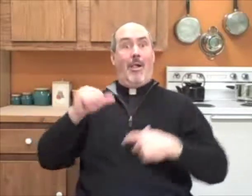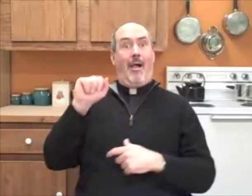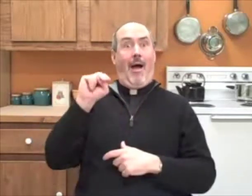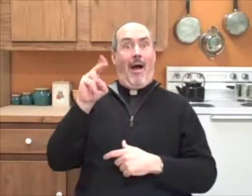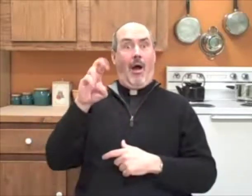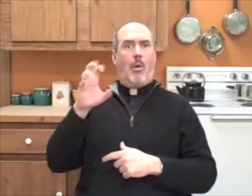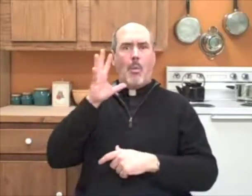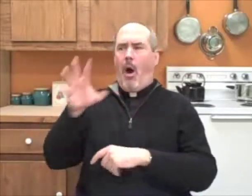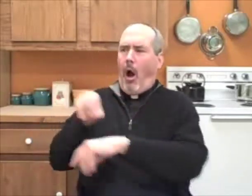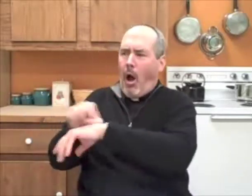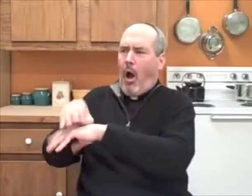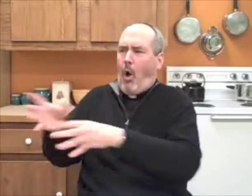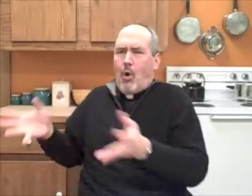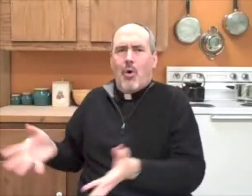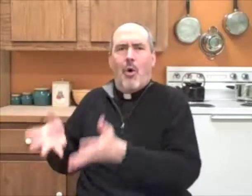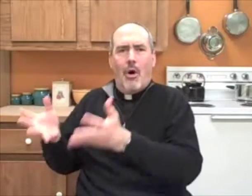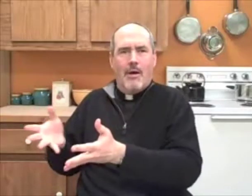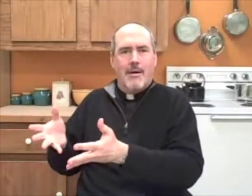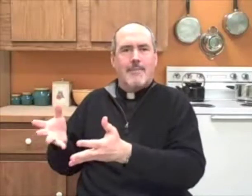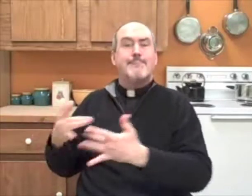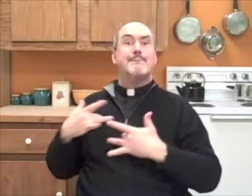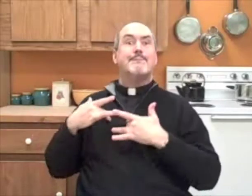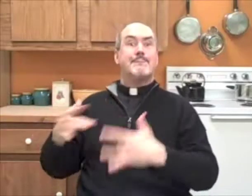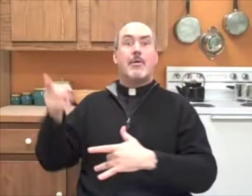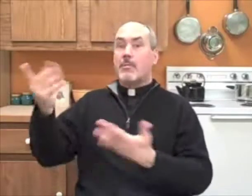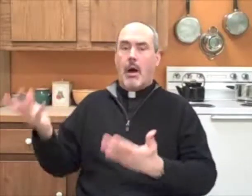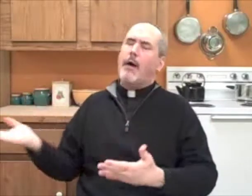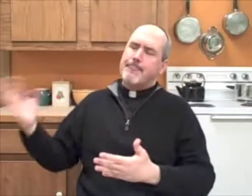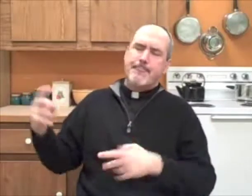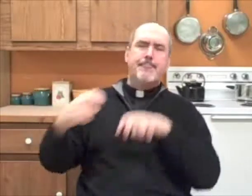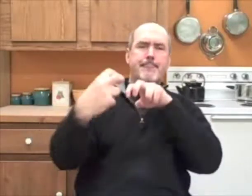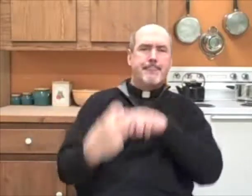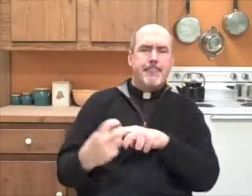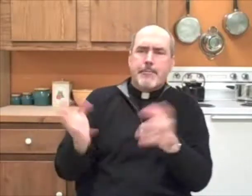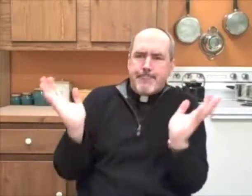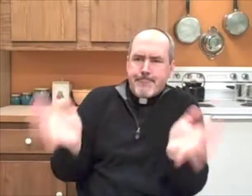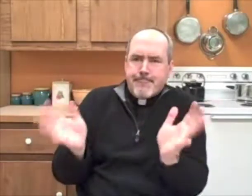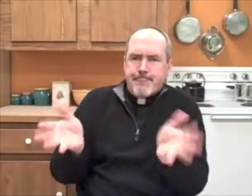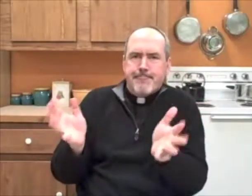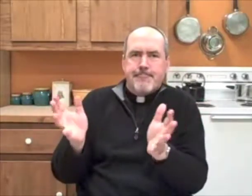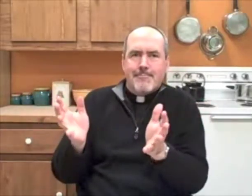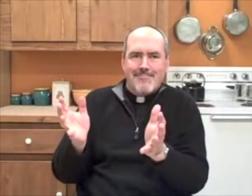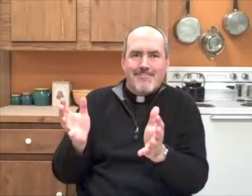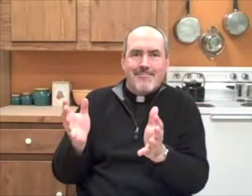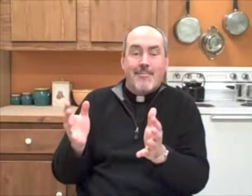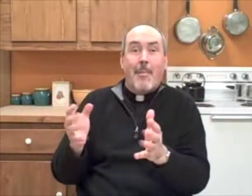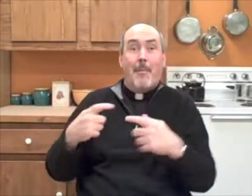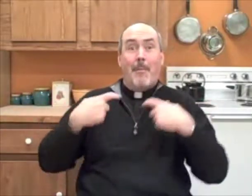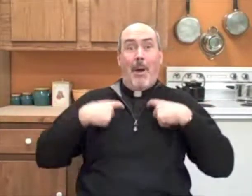And brother André would counsel them, encourage them. And he would bring them in, and have them sit, and talk to them.